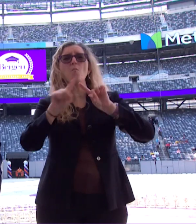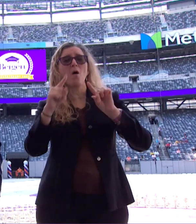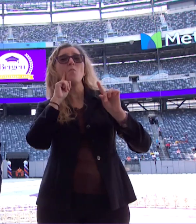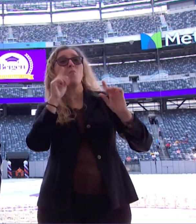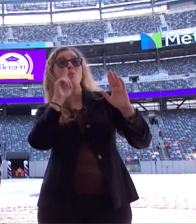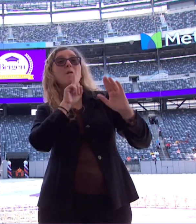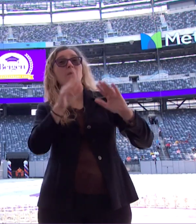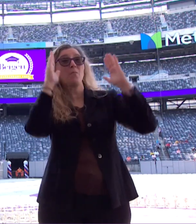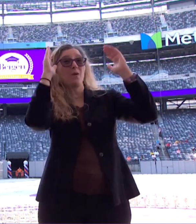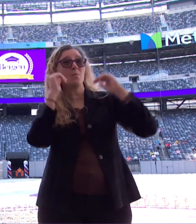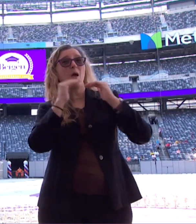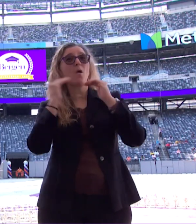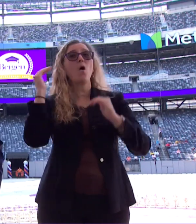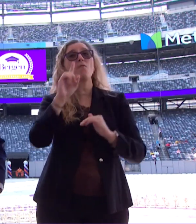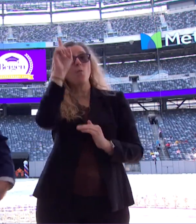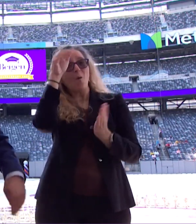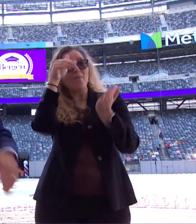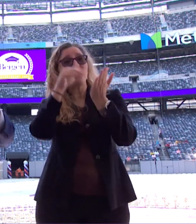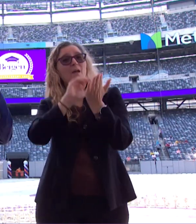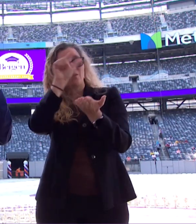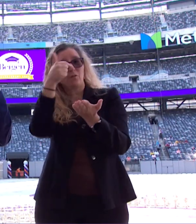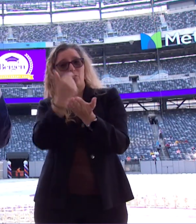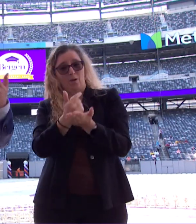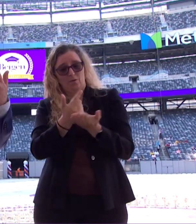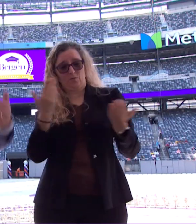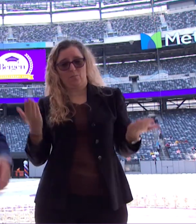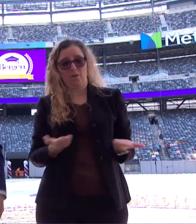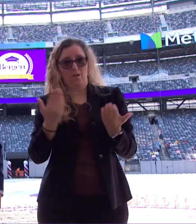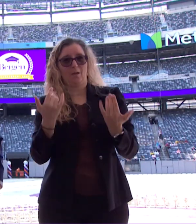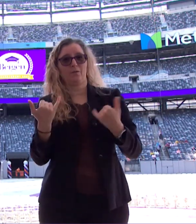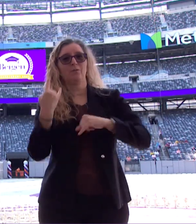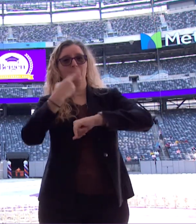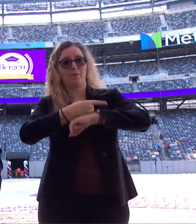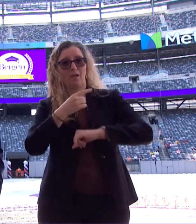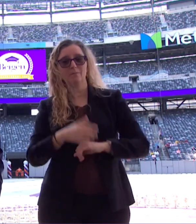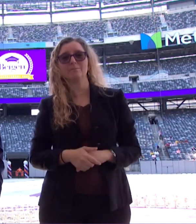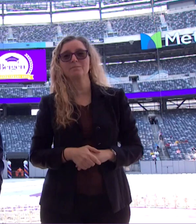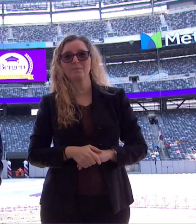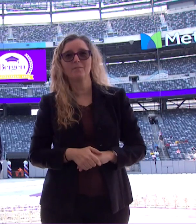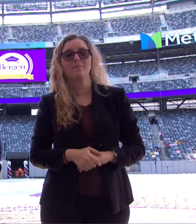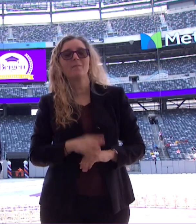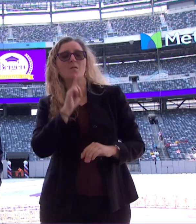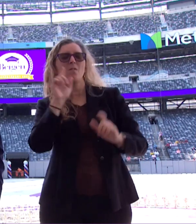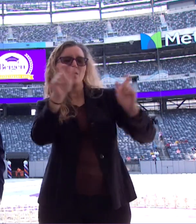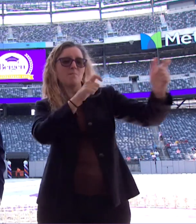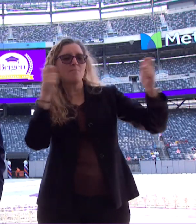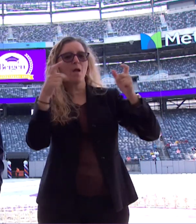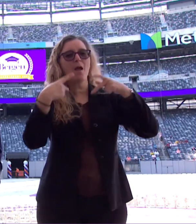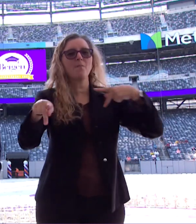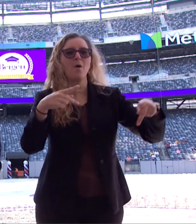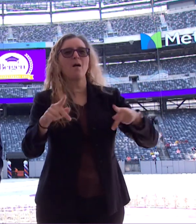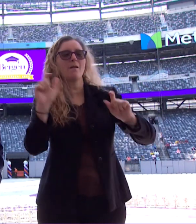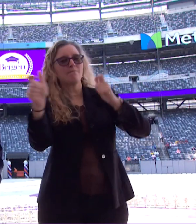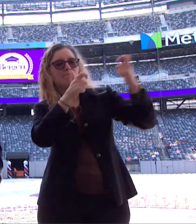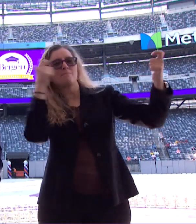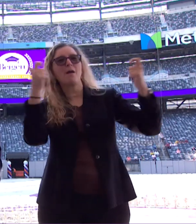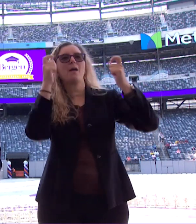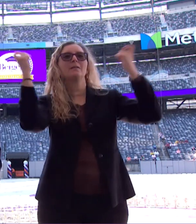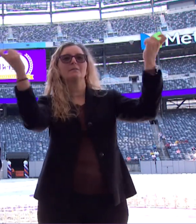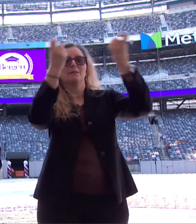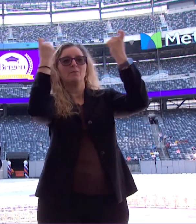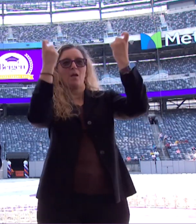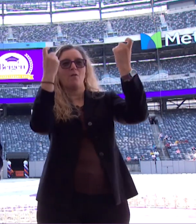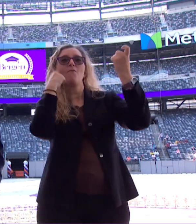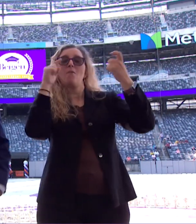more than 1,000 graduates to join this, like I said before, big party, this big celebration for